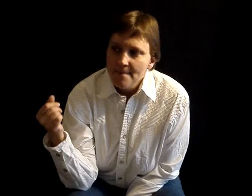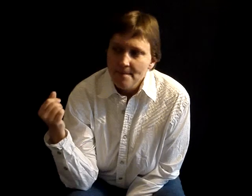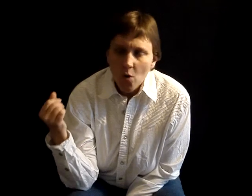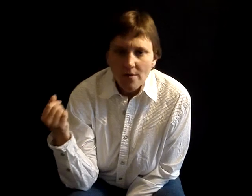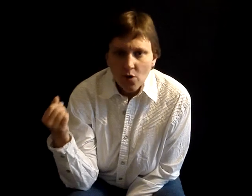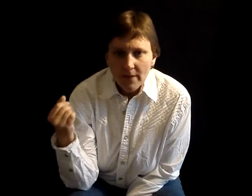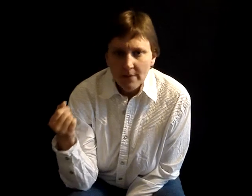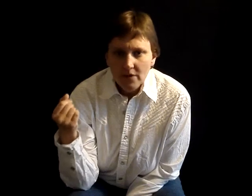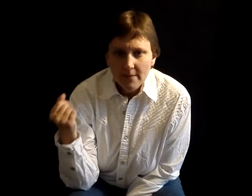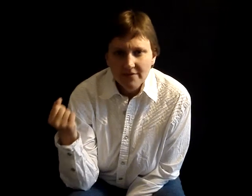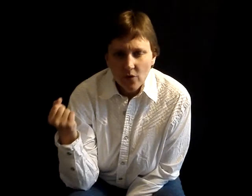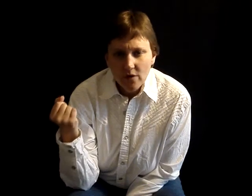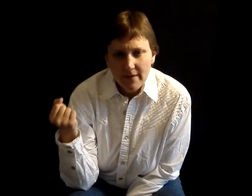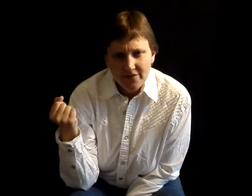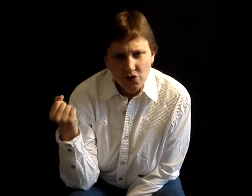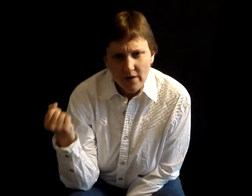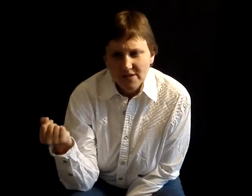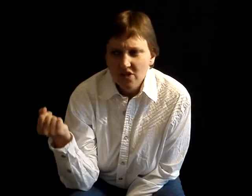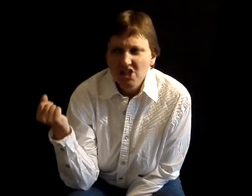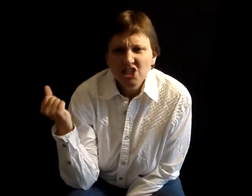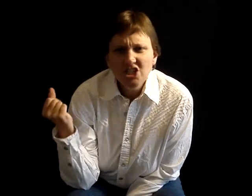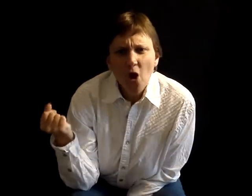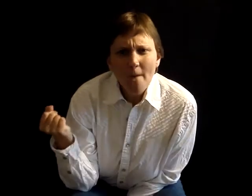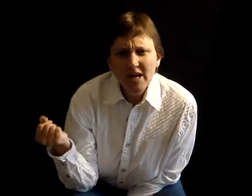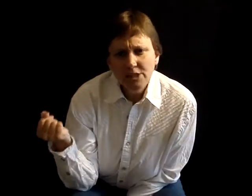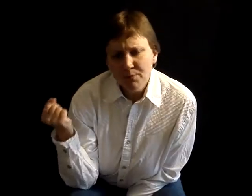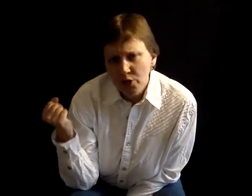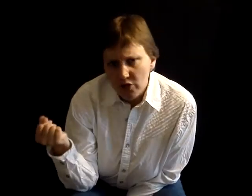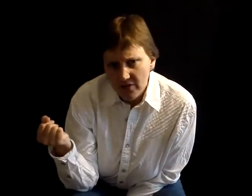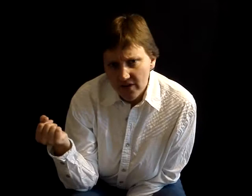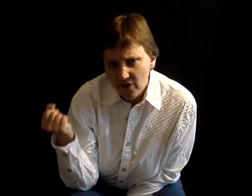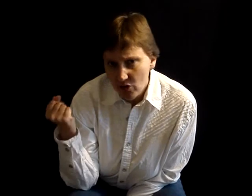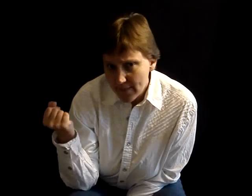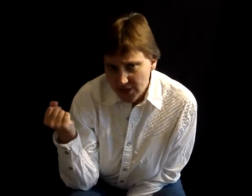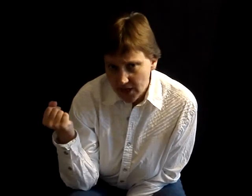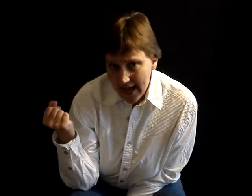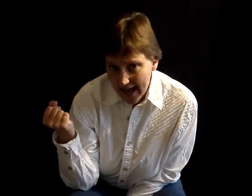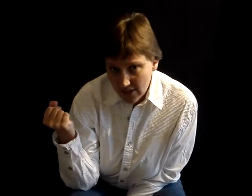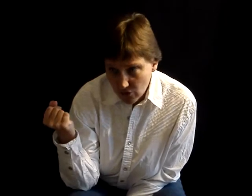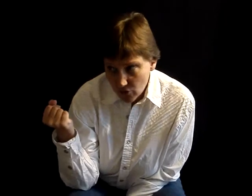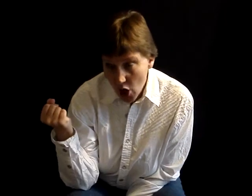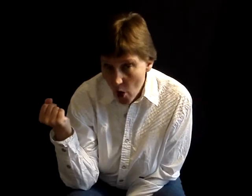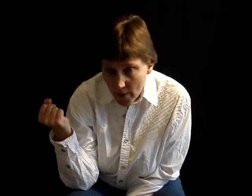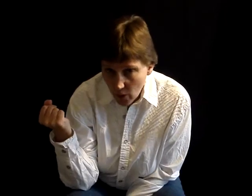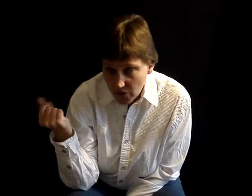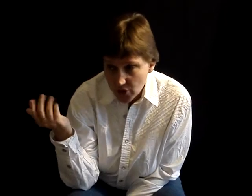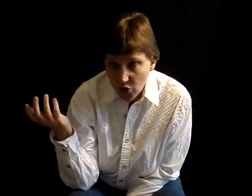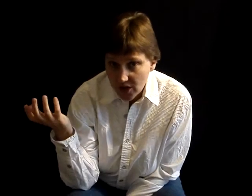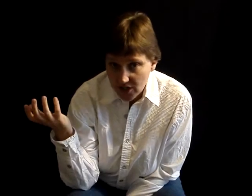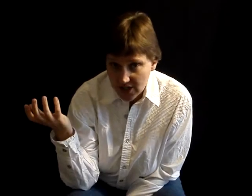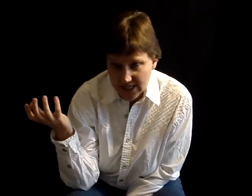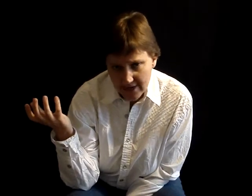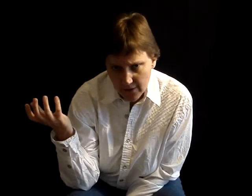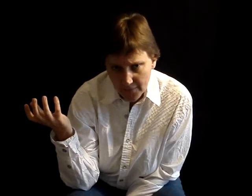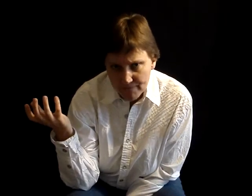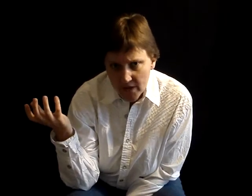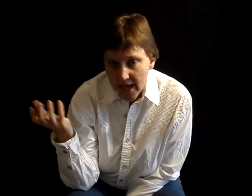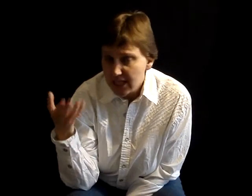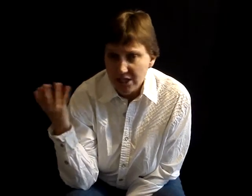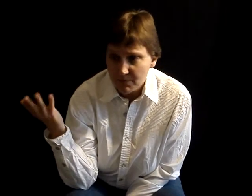More and more people are coming forward about this corruption. There is so much proof of corruption on Andrew Cuomo, the New York Attorney General. He's